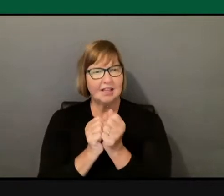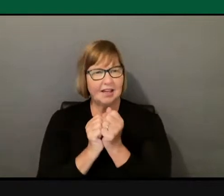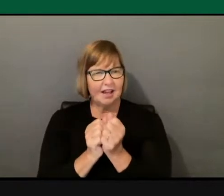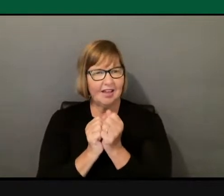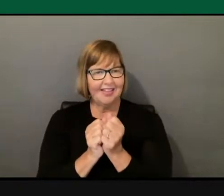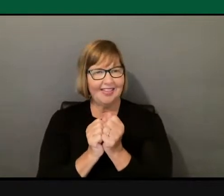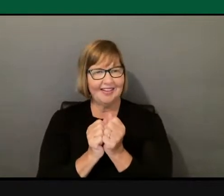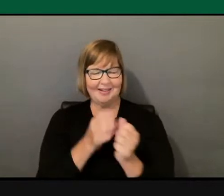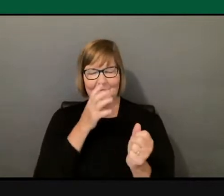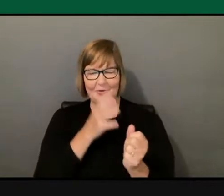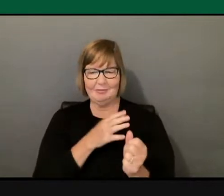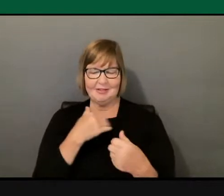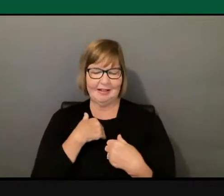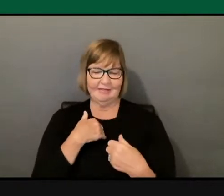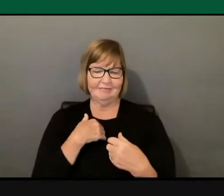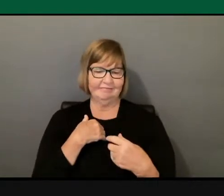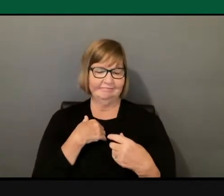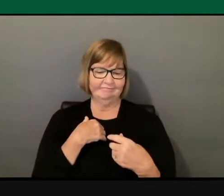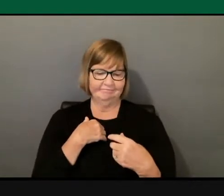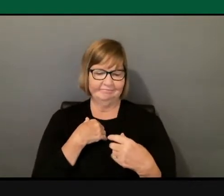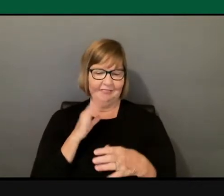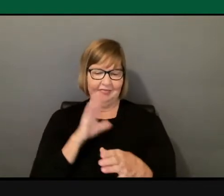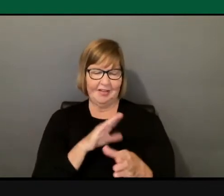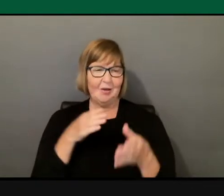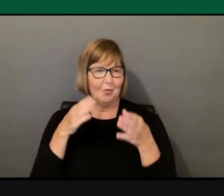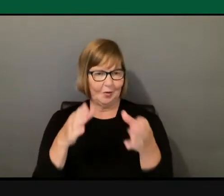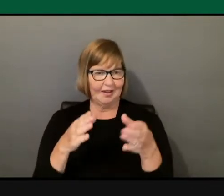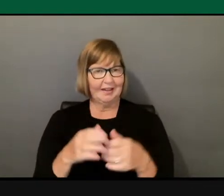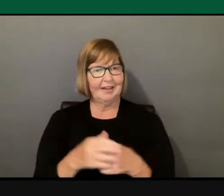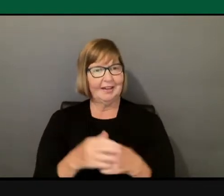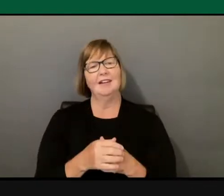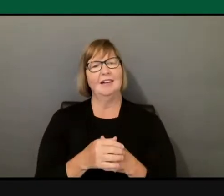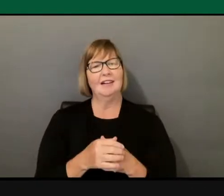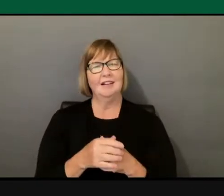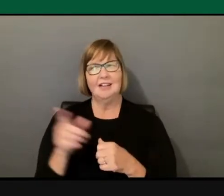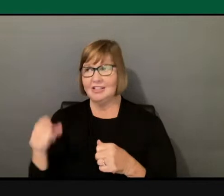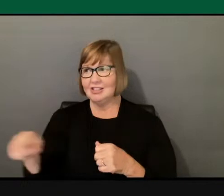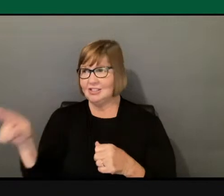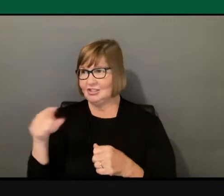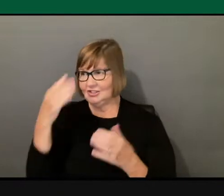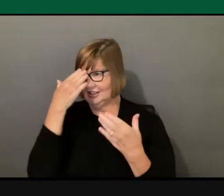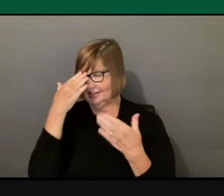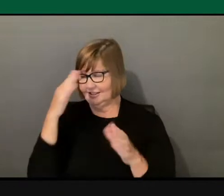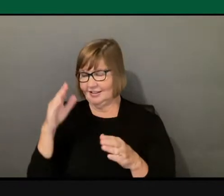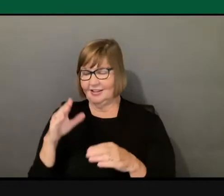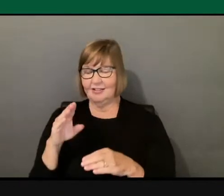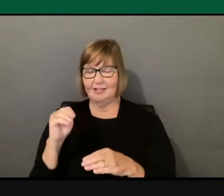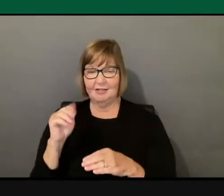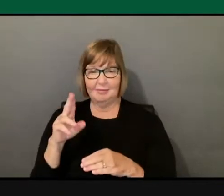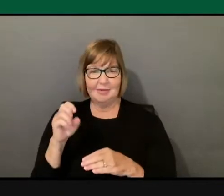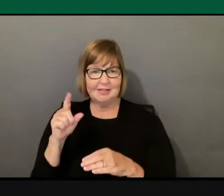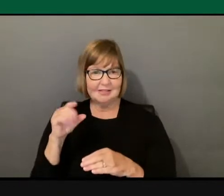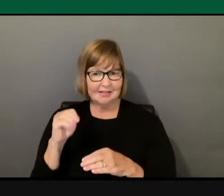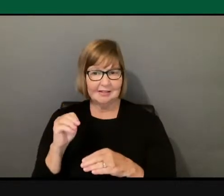certain way. And through other introductions, and she did not know any Muslims herself. That's the other thing. And so she, through other introductions,